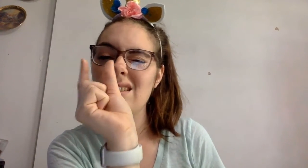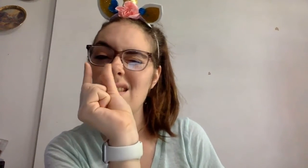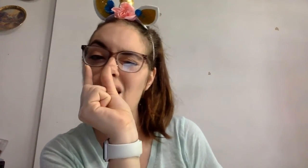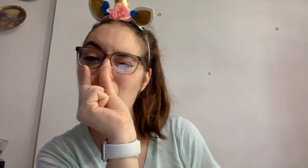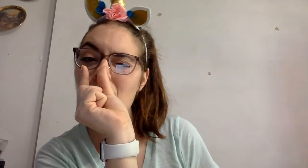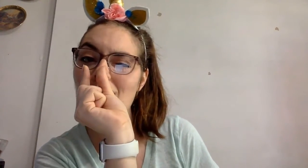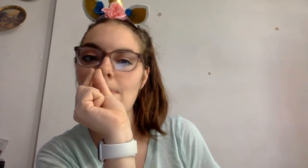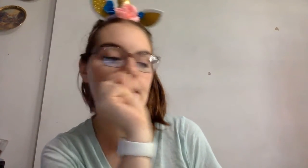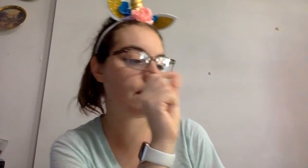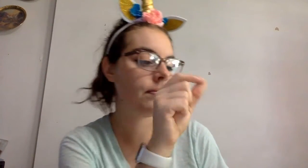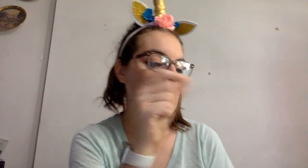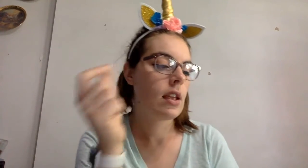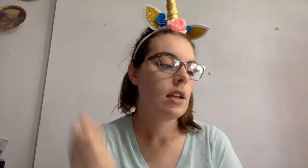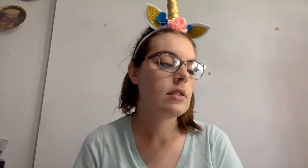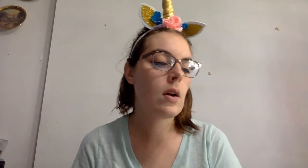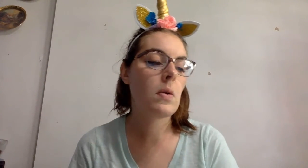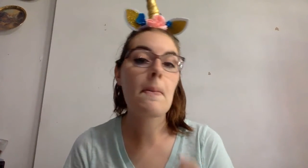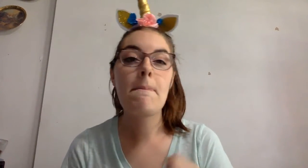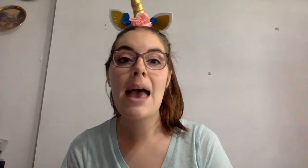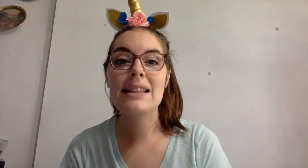it's that one in the middle. So bet.